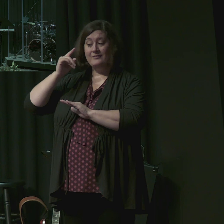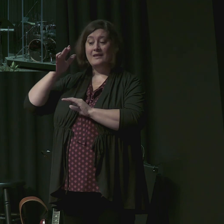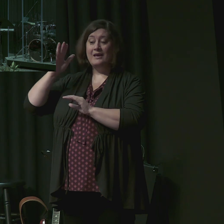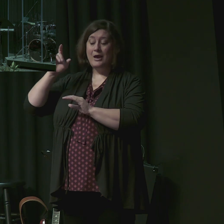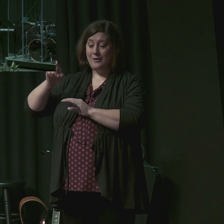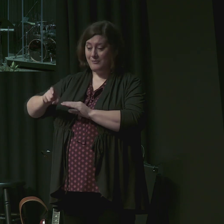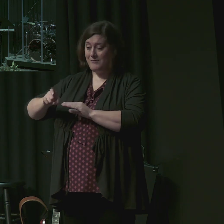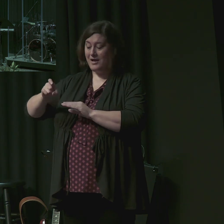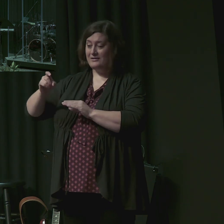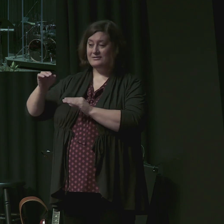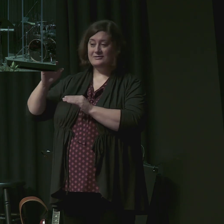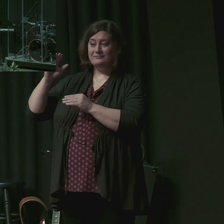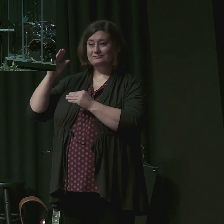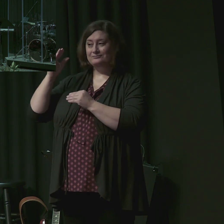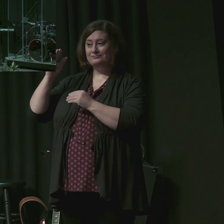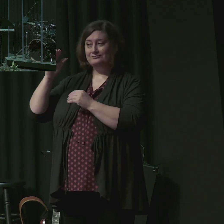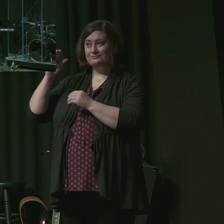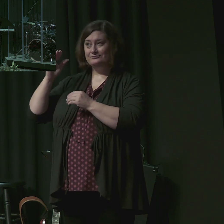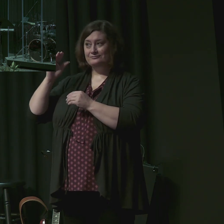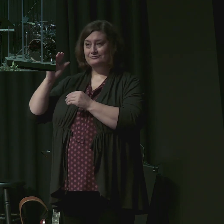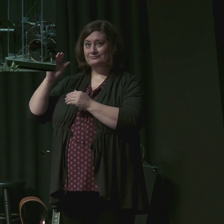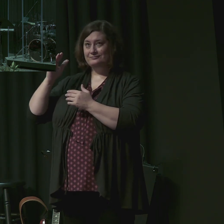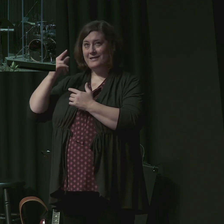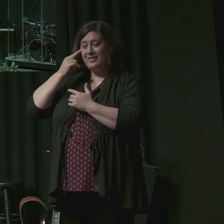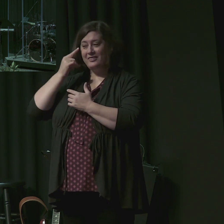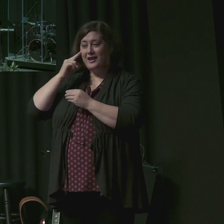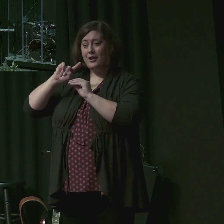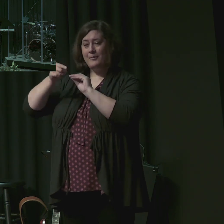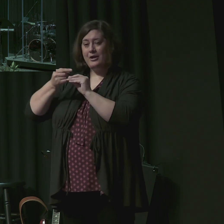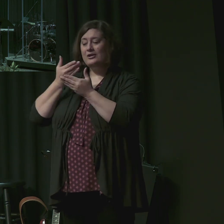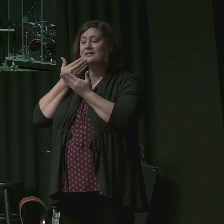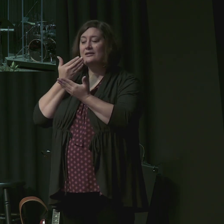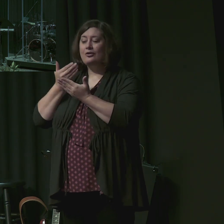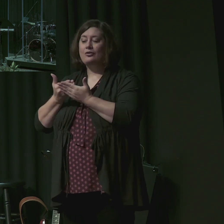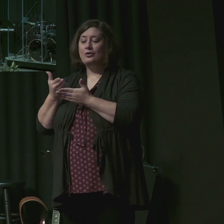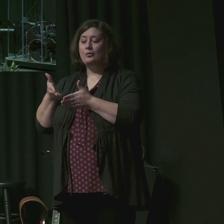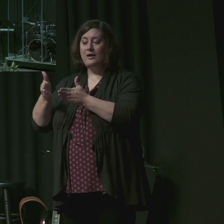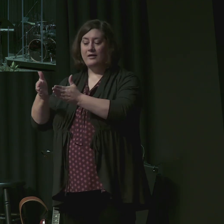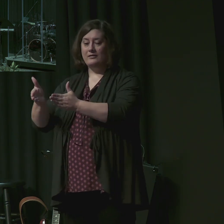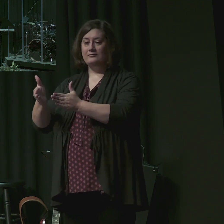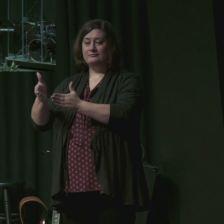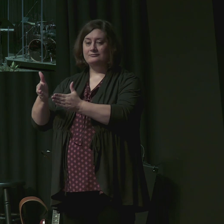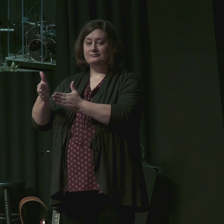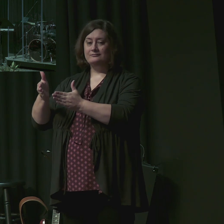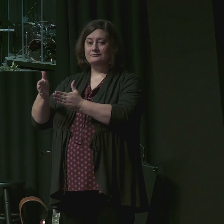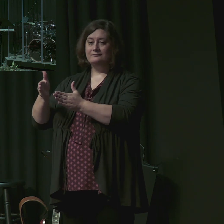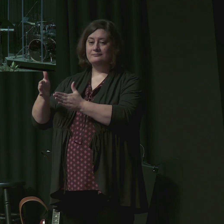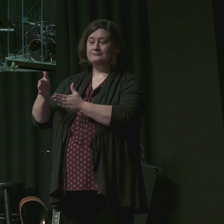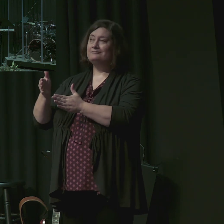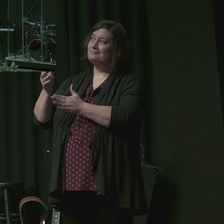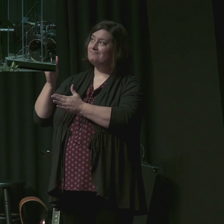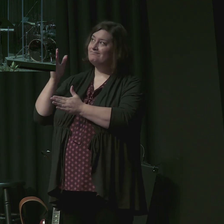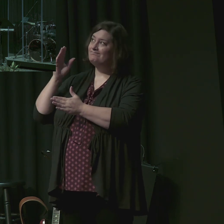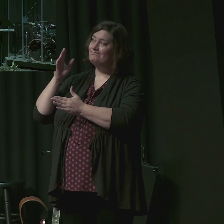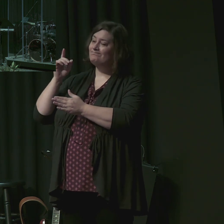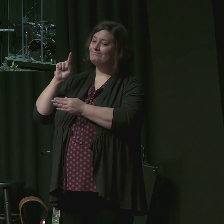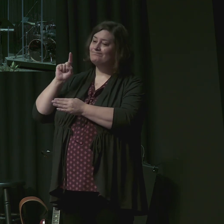and full of gain reality. Live and minister in such a way that there will be